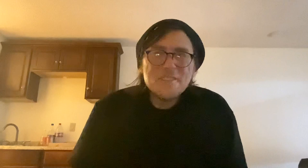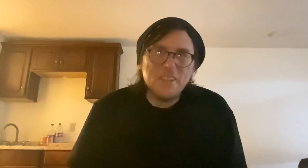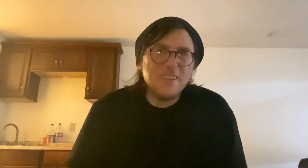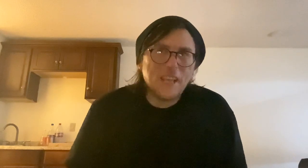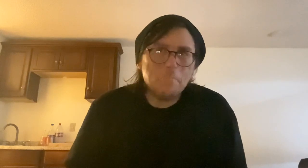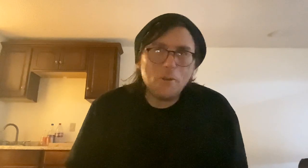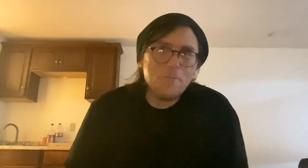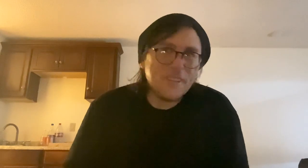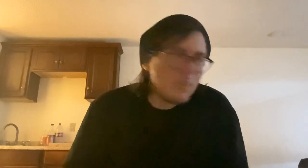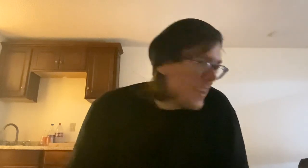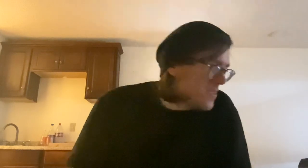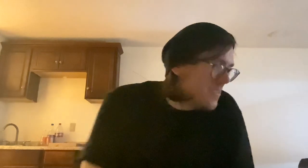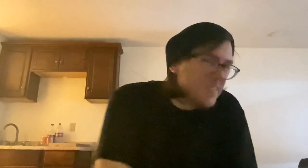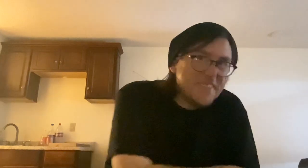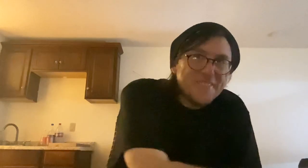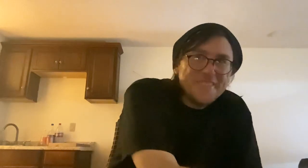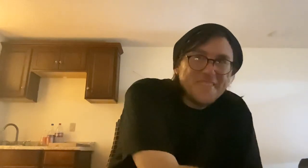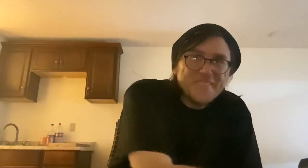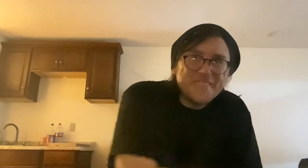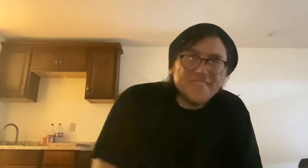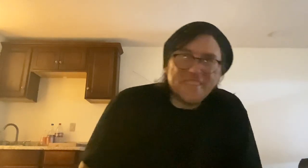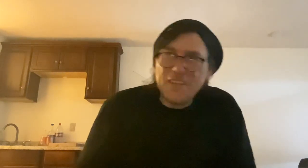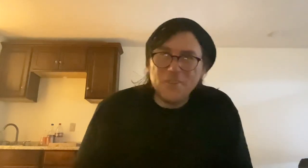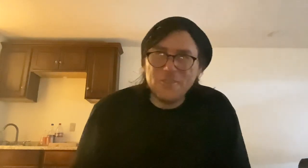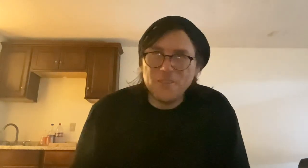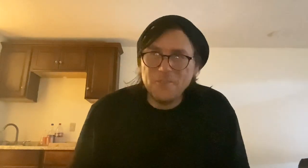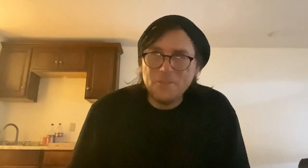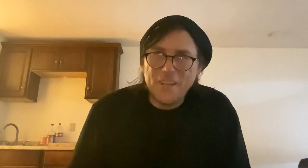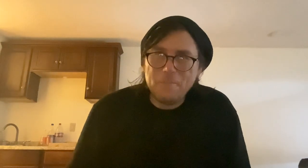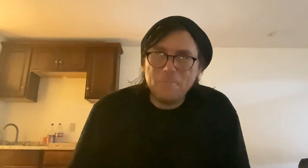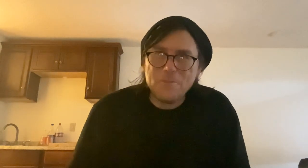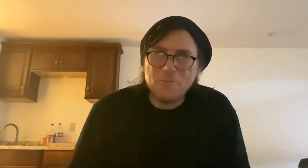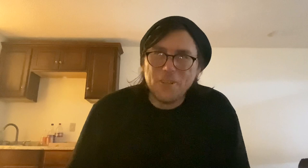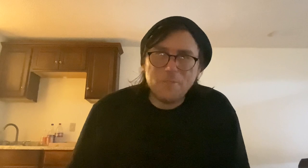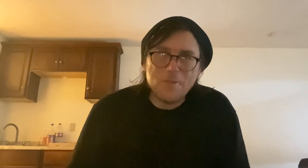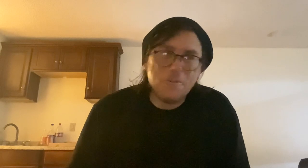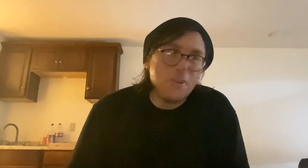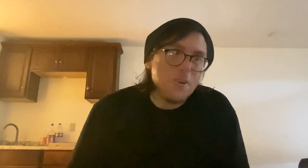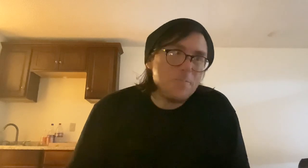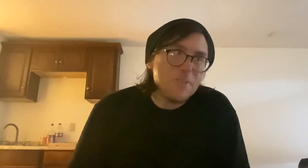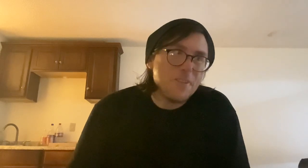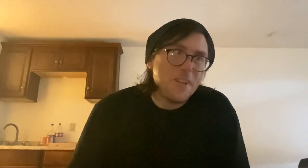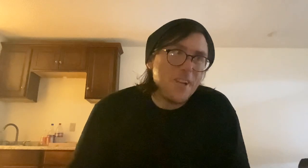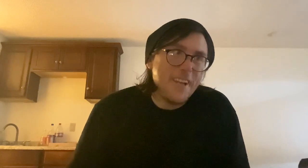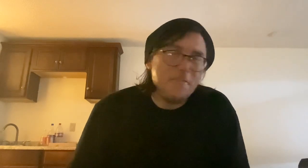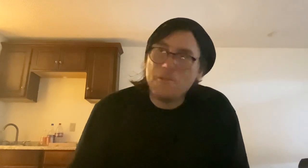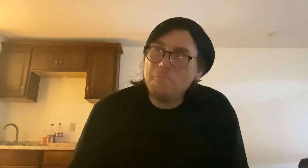So they don't get perfect grades. And I don't do other people's work, especially with art, especially if they're in